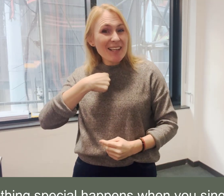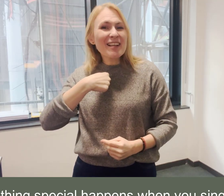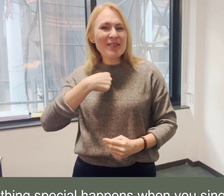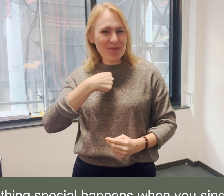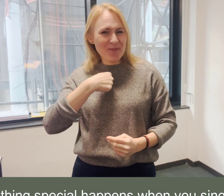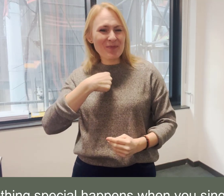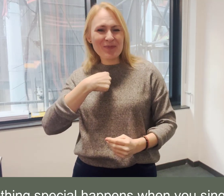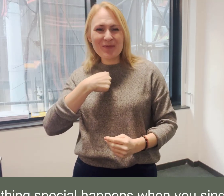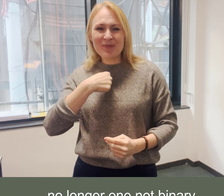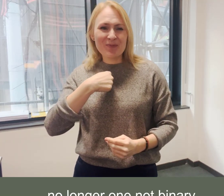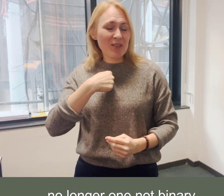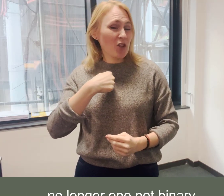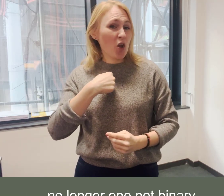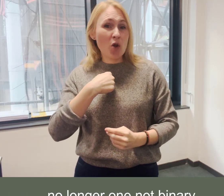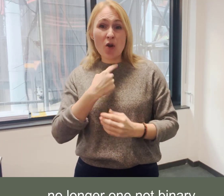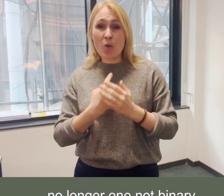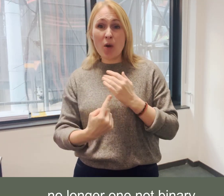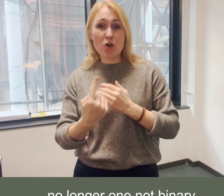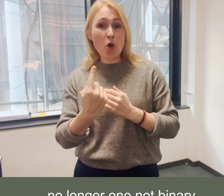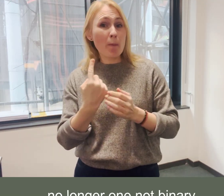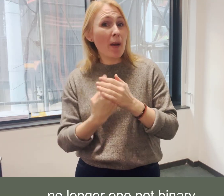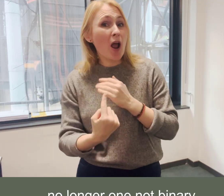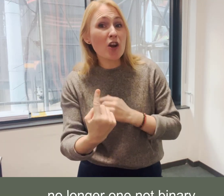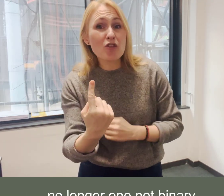No longer one, not binary